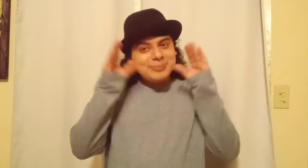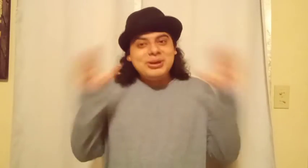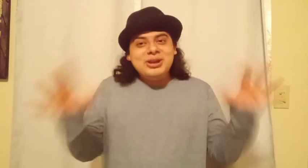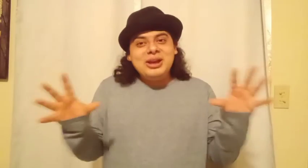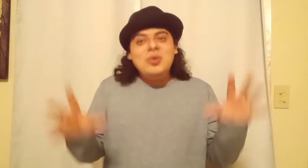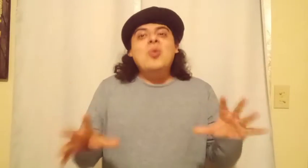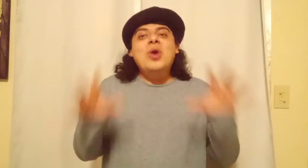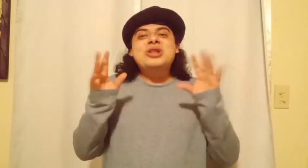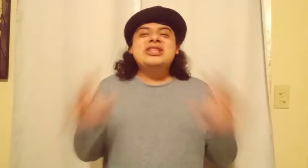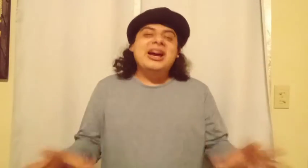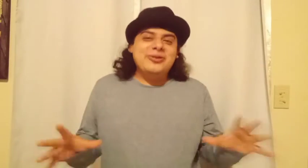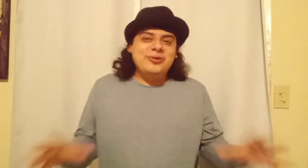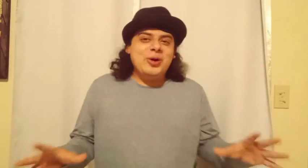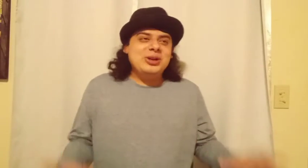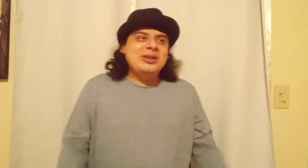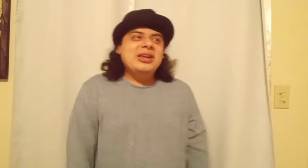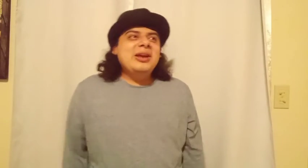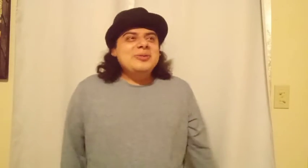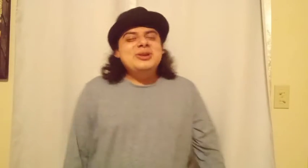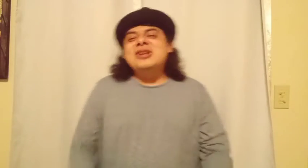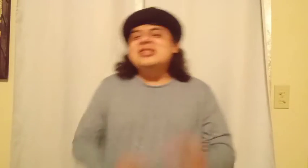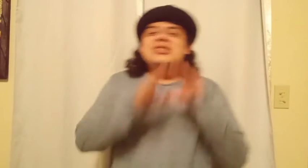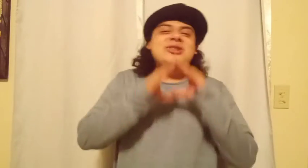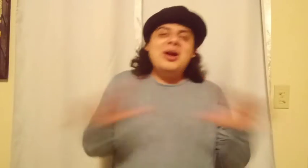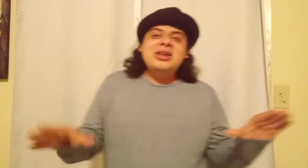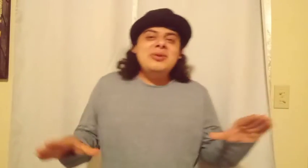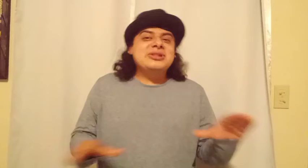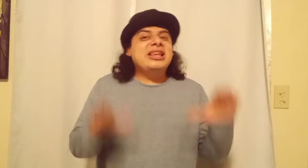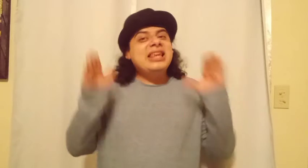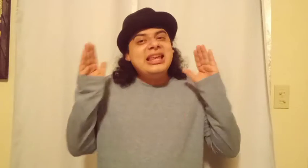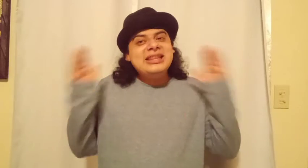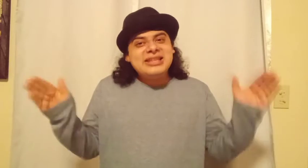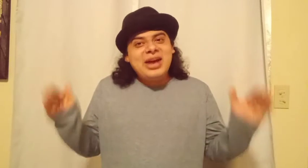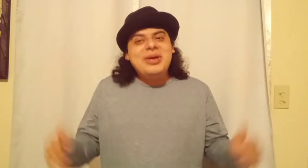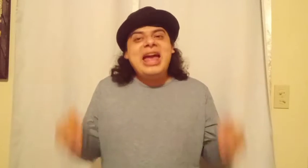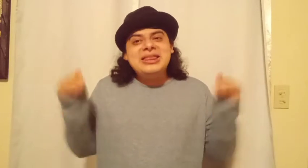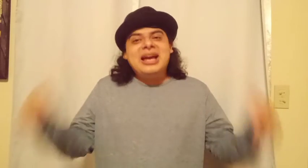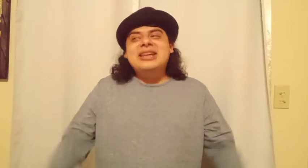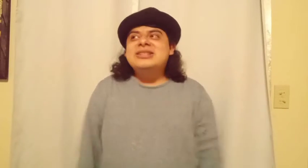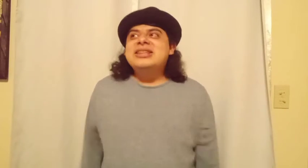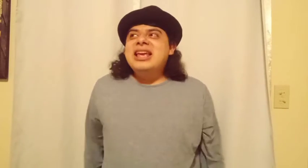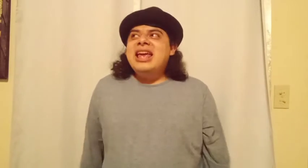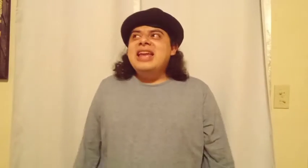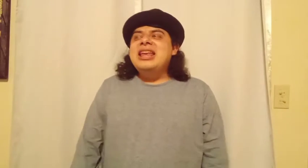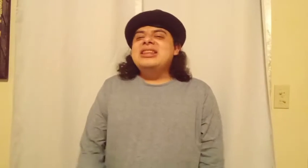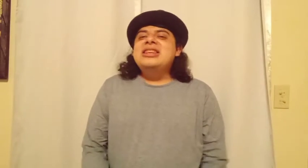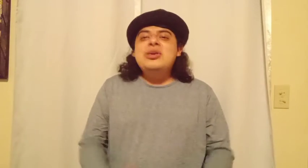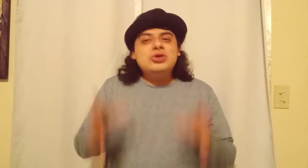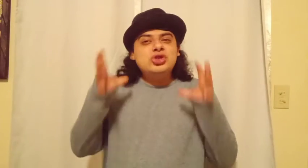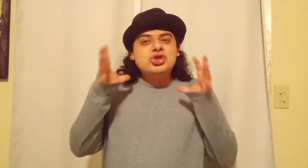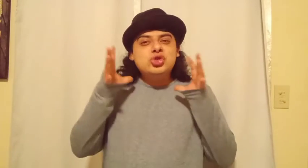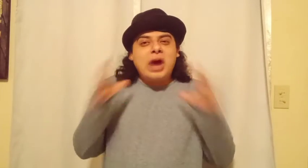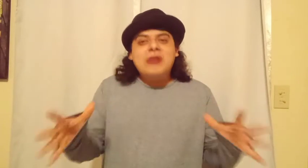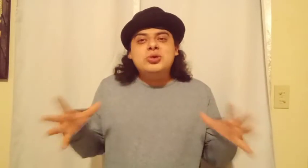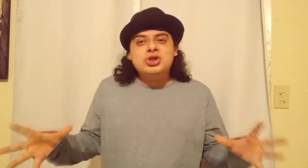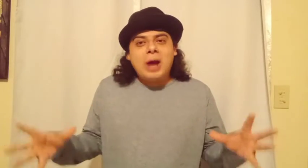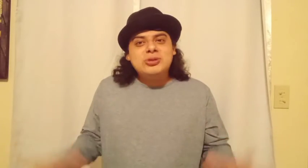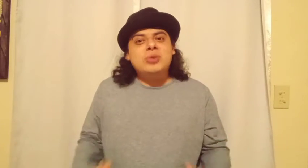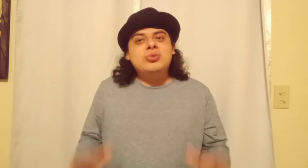the beginning was kind of funny. Because Sonic, he was in town at night. And then he was trying to stop some